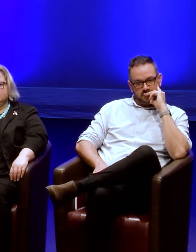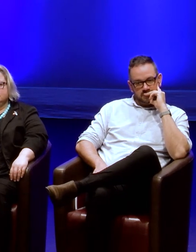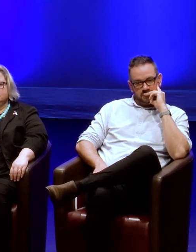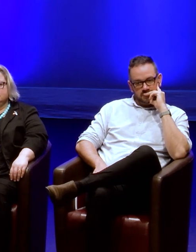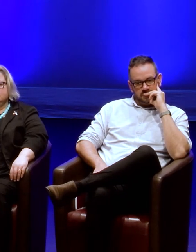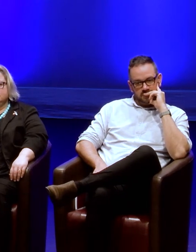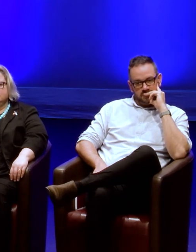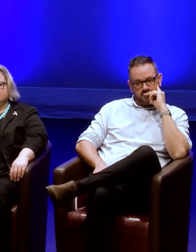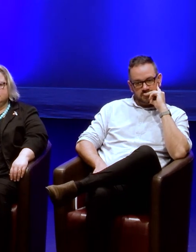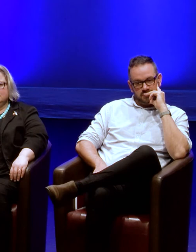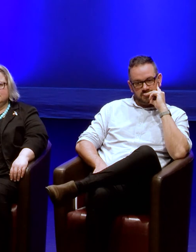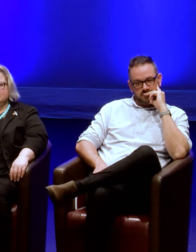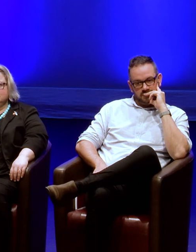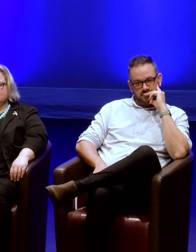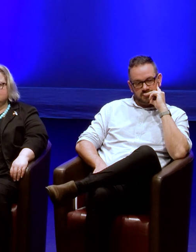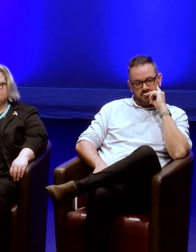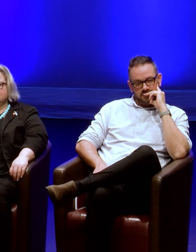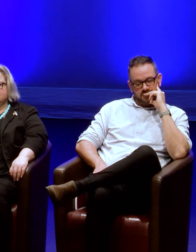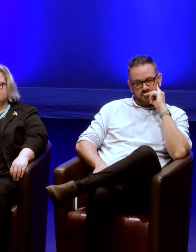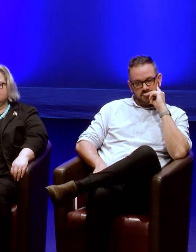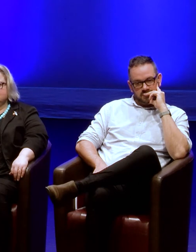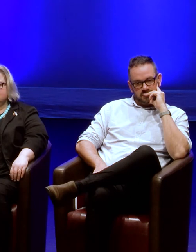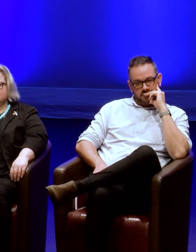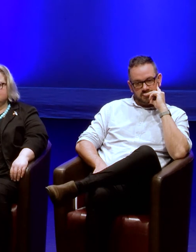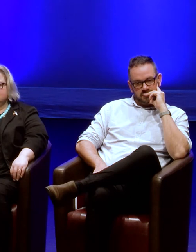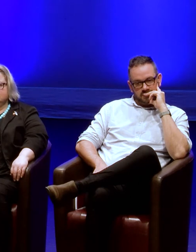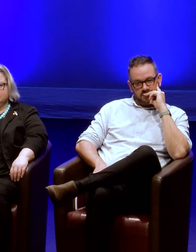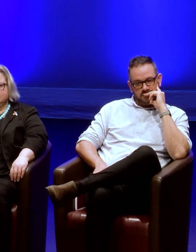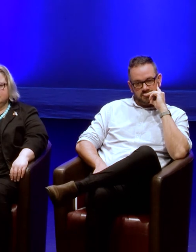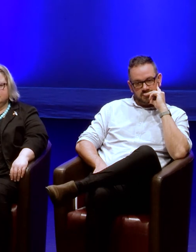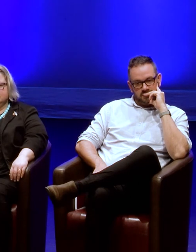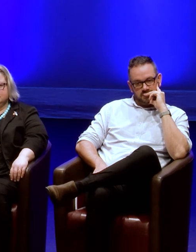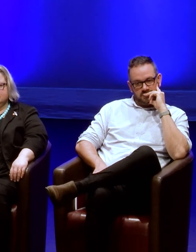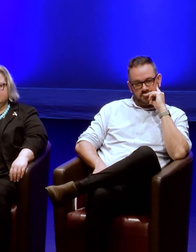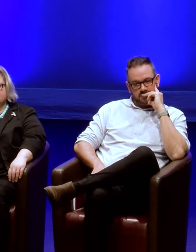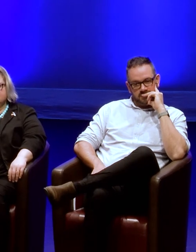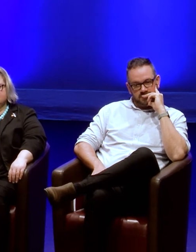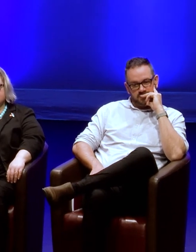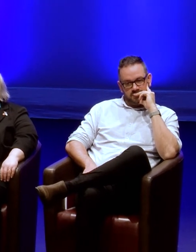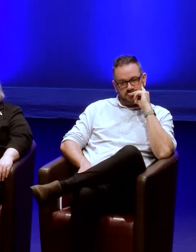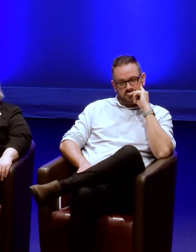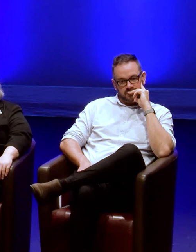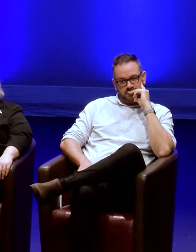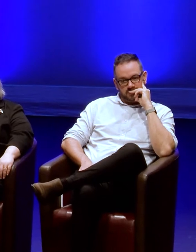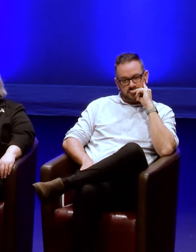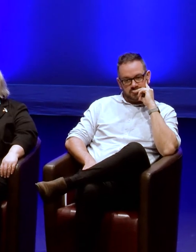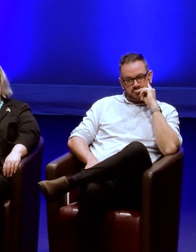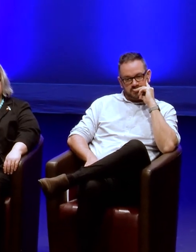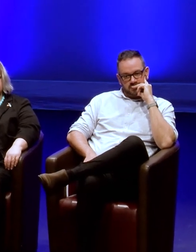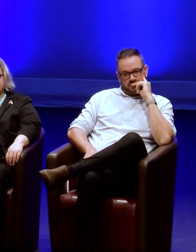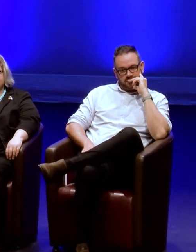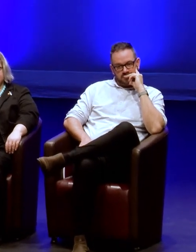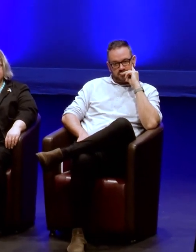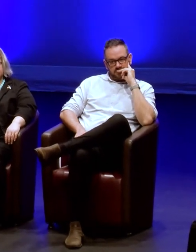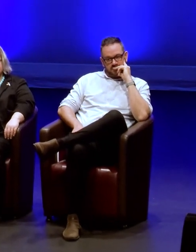Kia ora. Um, thank you for that. That was really interesting. And, and I don't quite know how to ask this question, but I'll just try. Um,